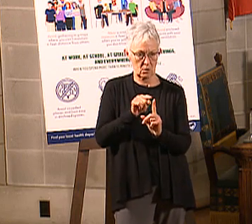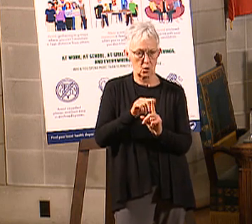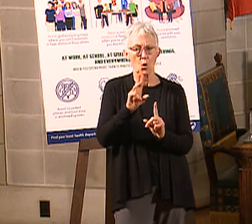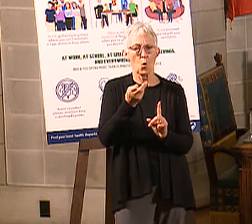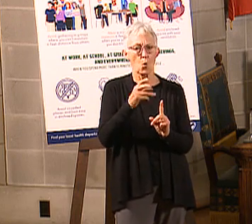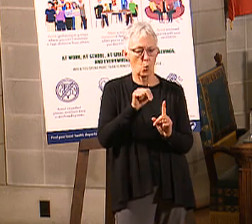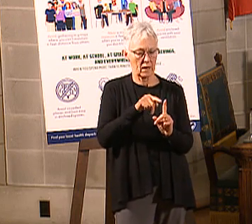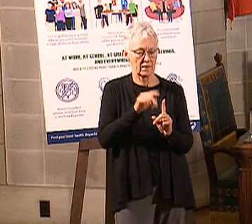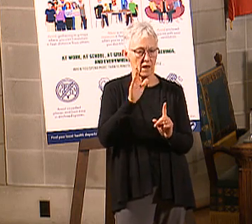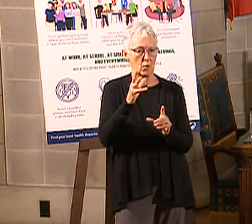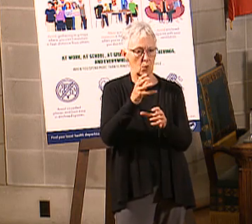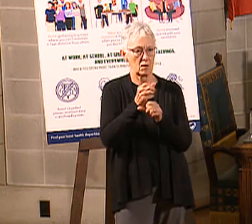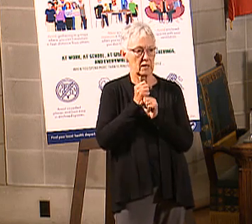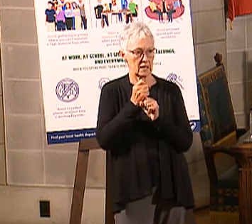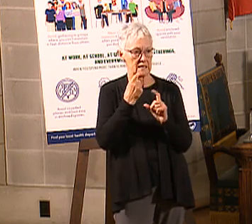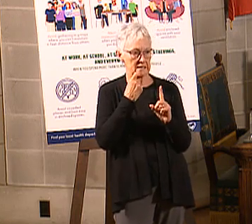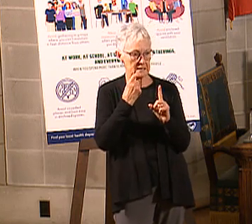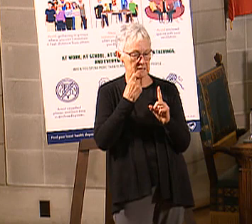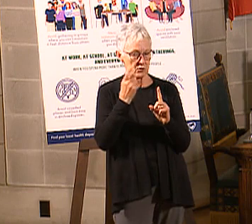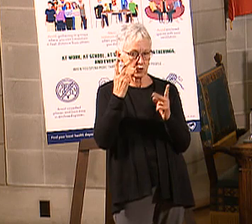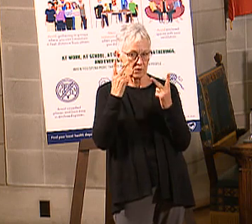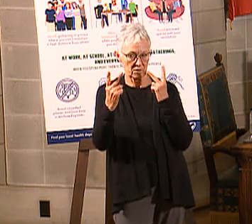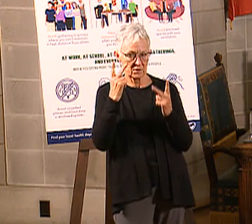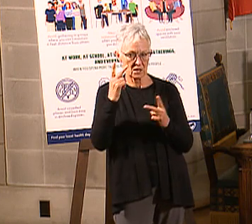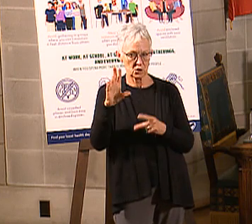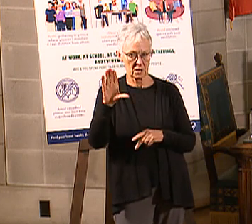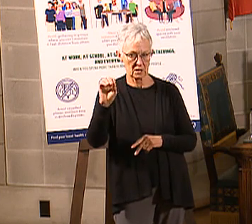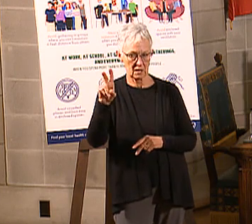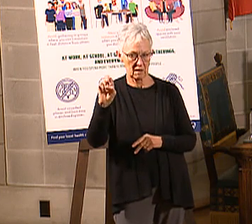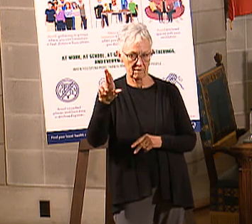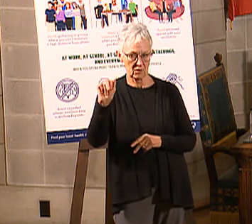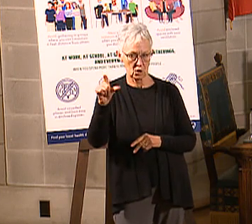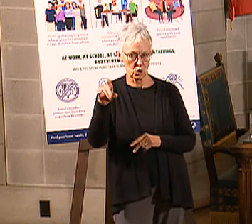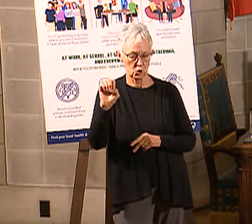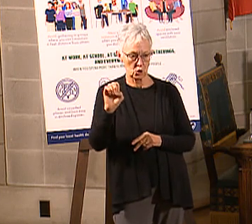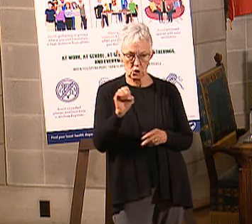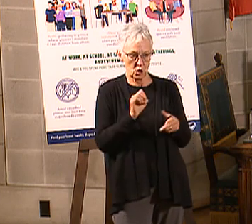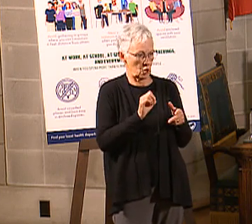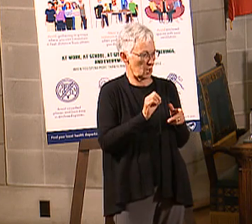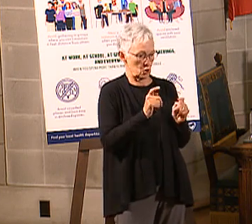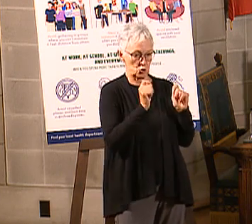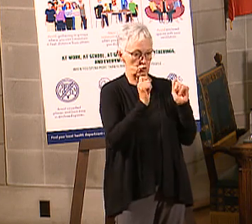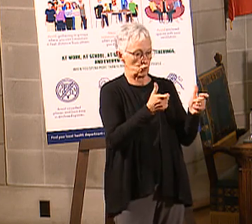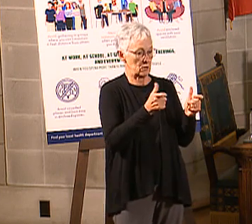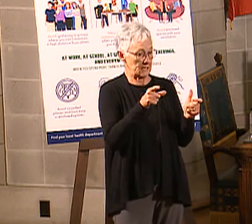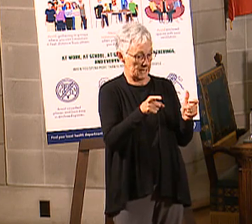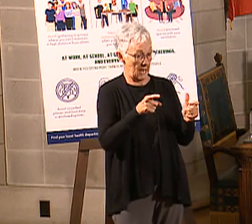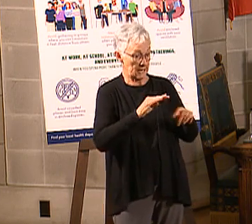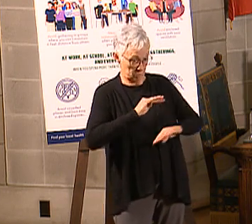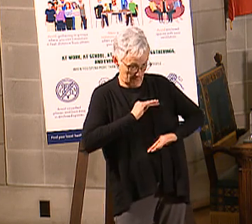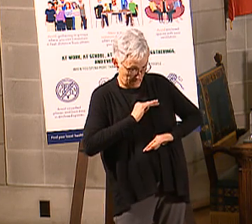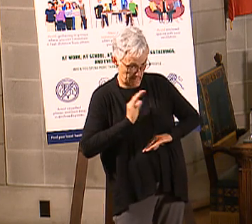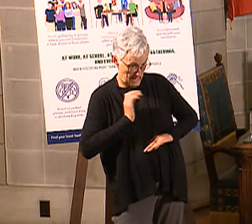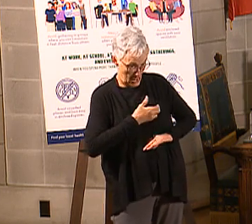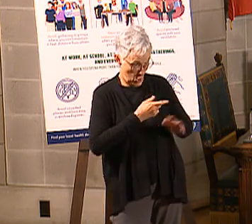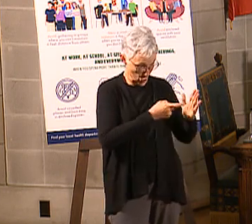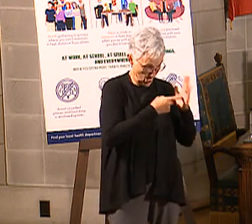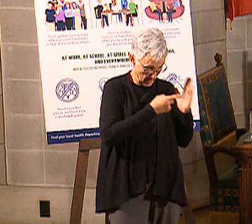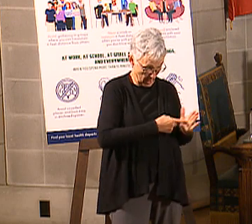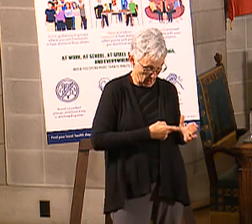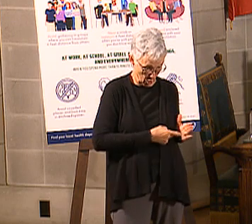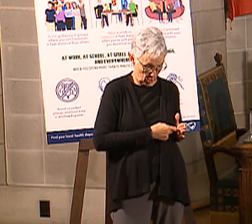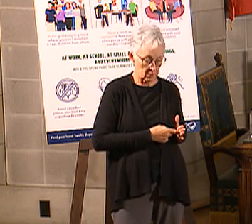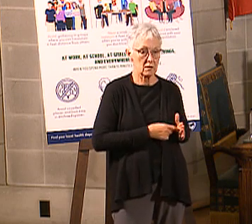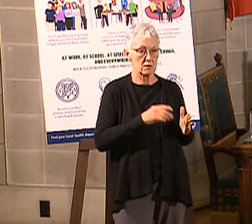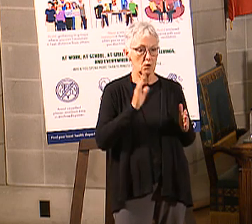able to start getting like the dental and vision coverage? It would be as soon as they meet the requirements. So it would be effective as of the